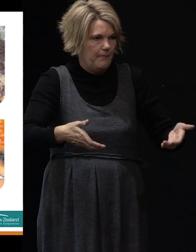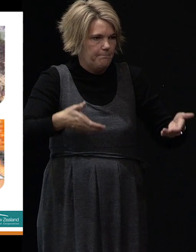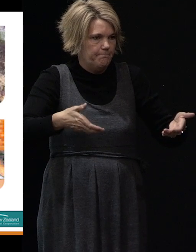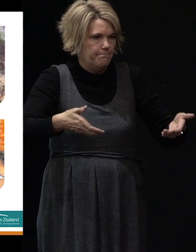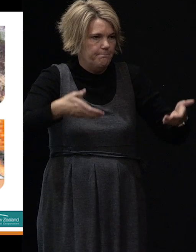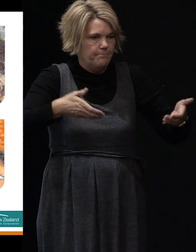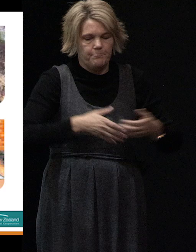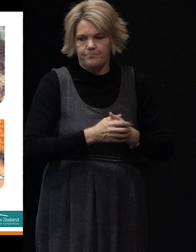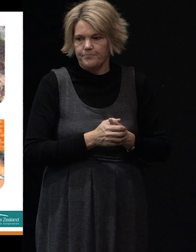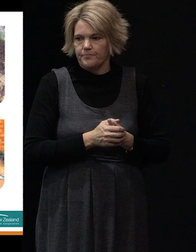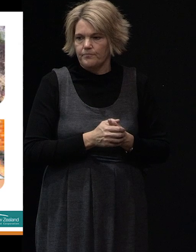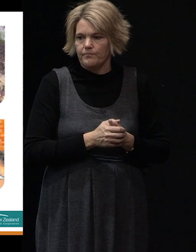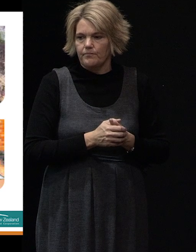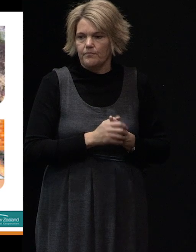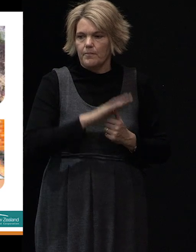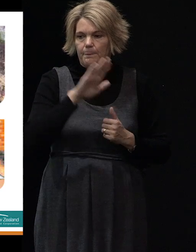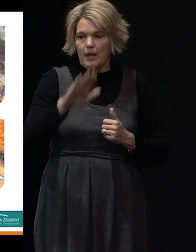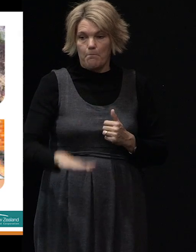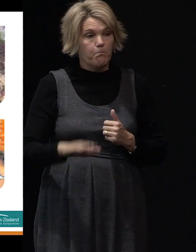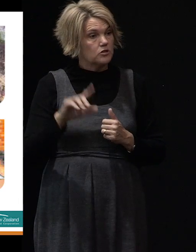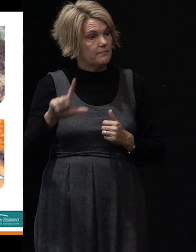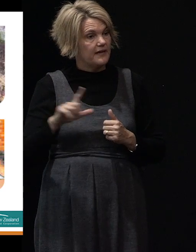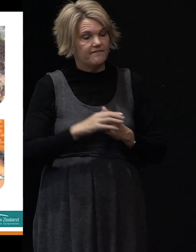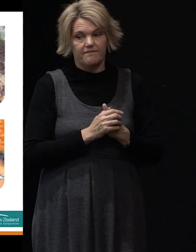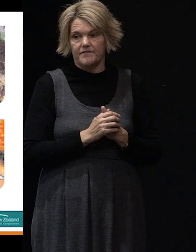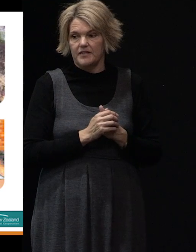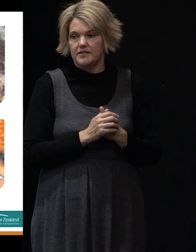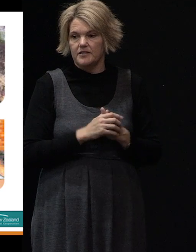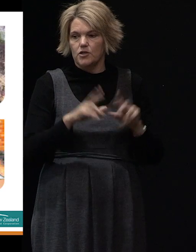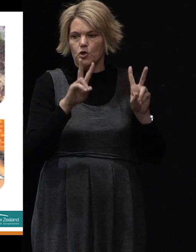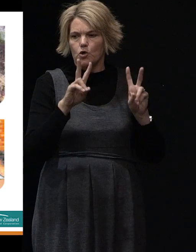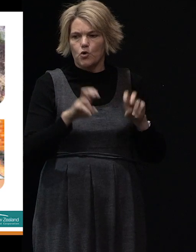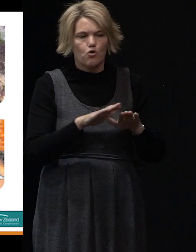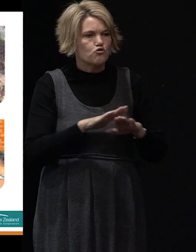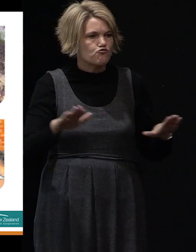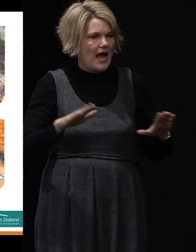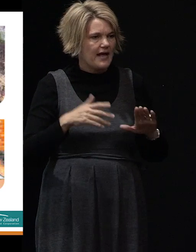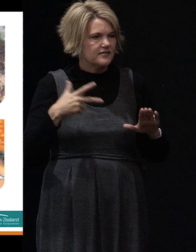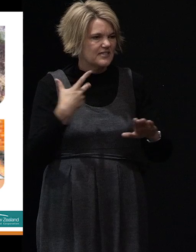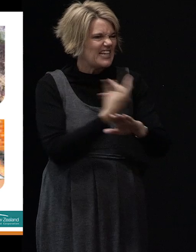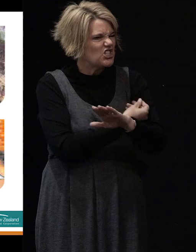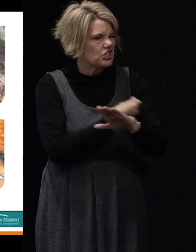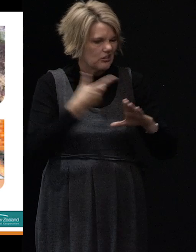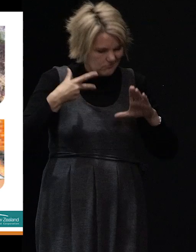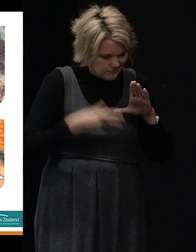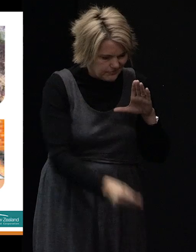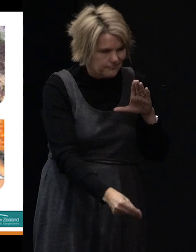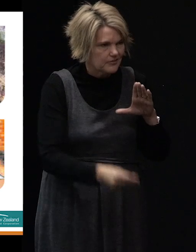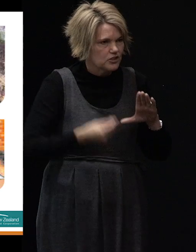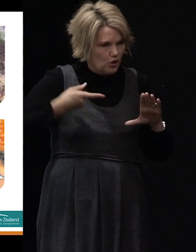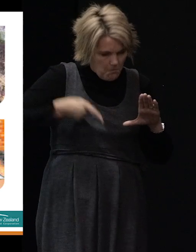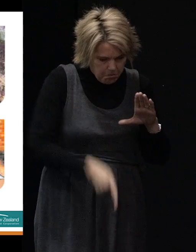The bottom left picture shows ground injection, holes aboard and